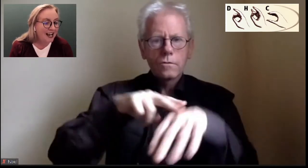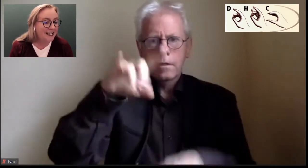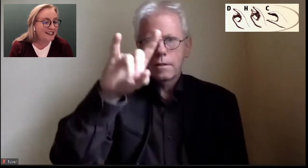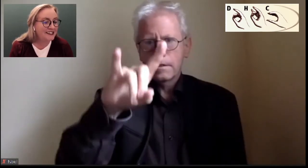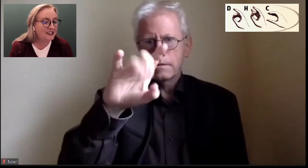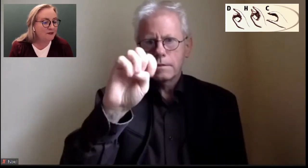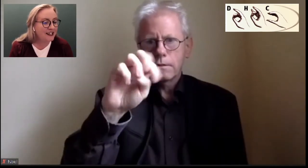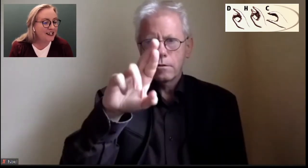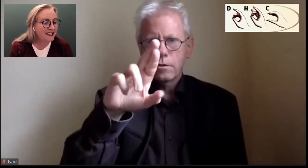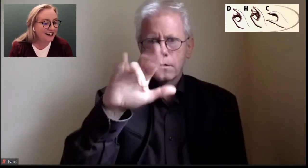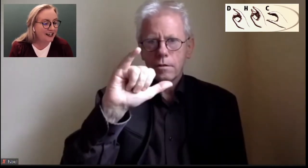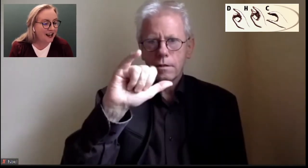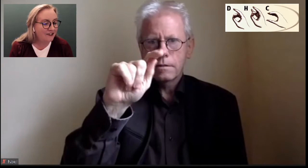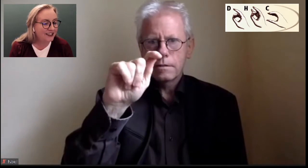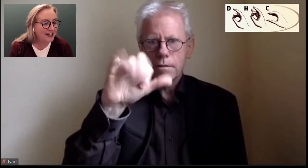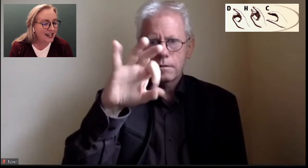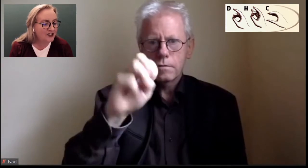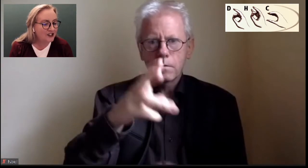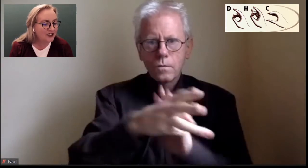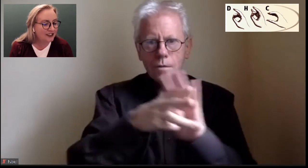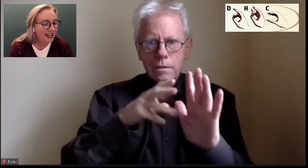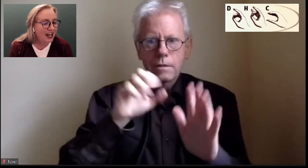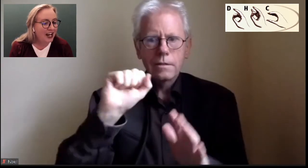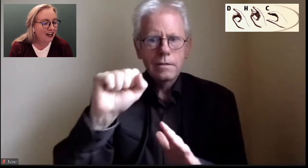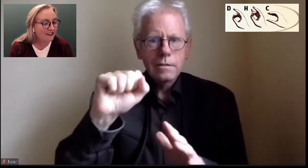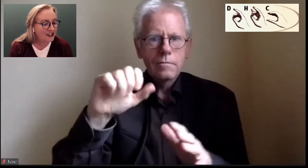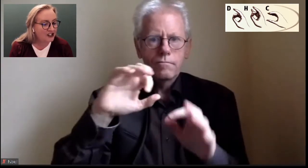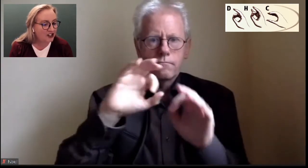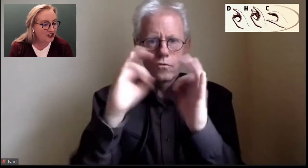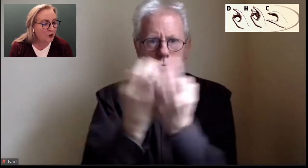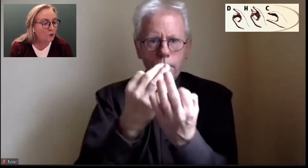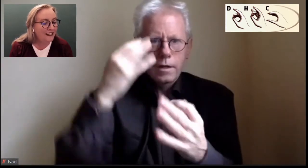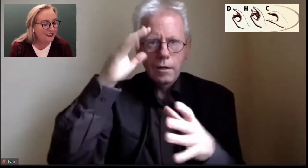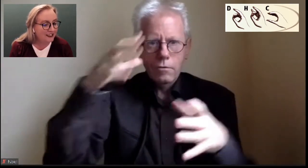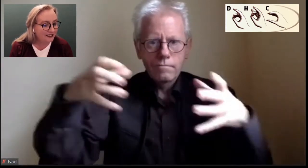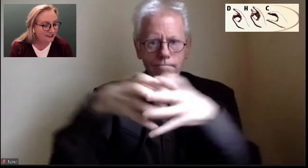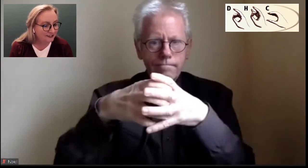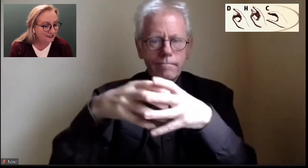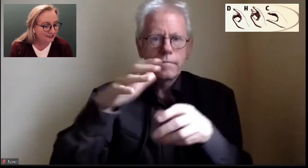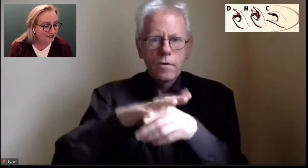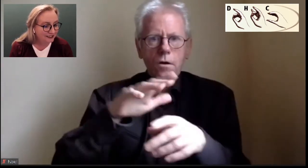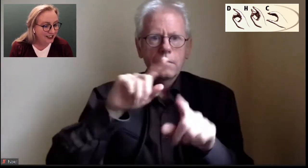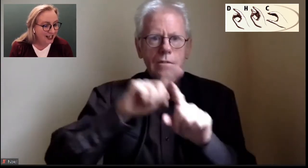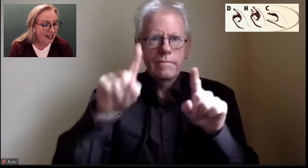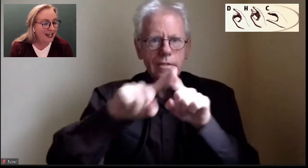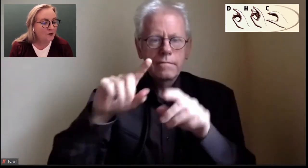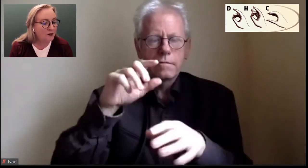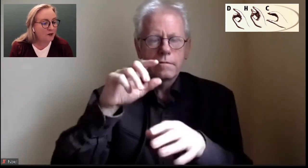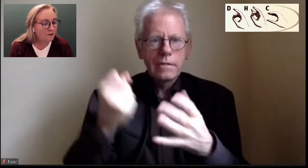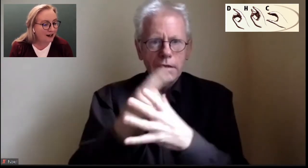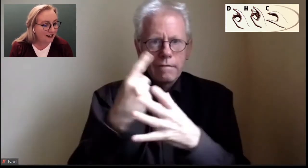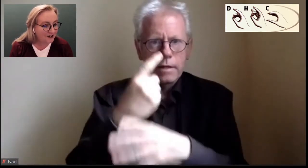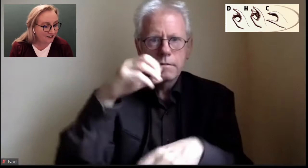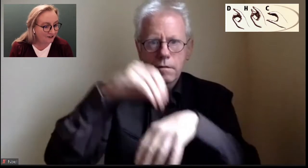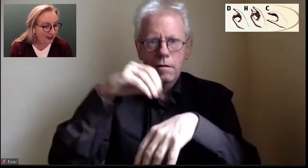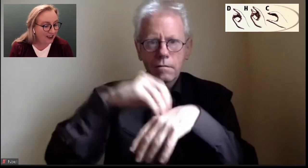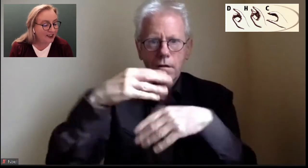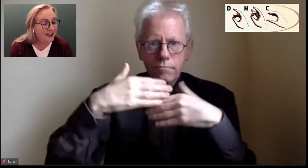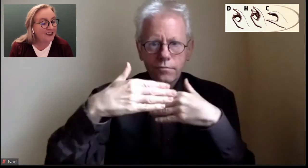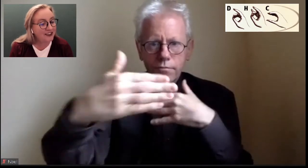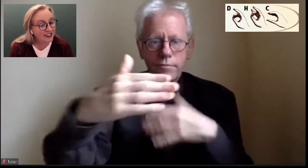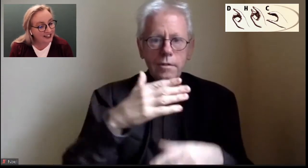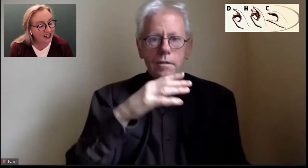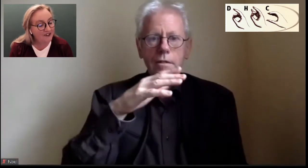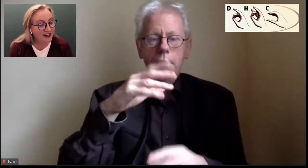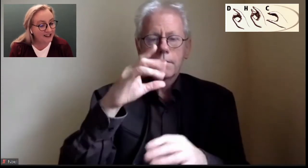And it's the beginning of the National Heritage Week. And we are part of